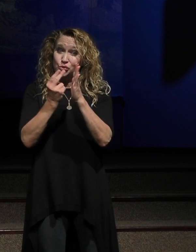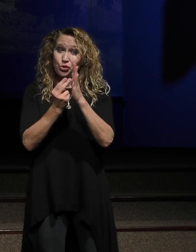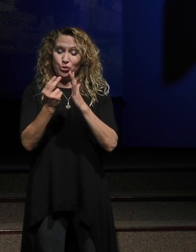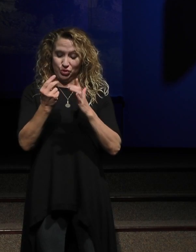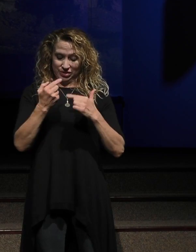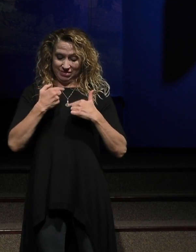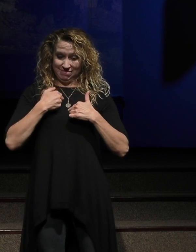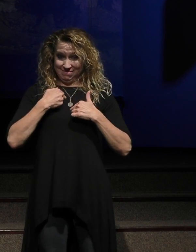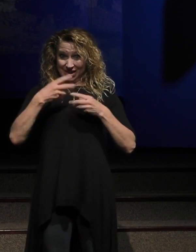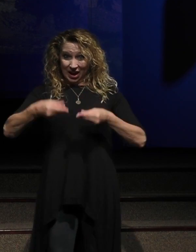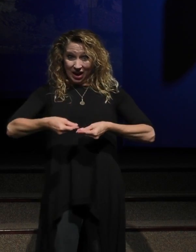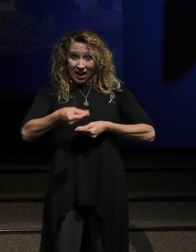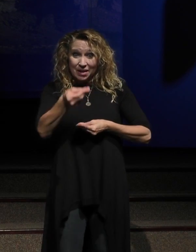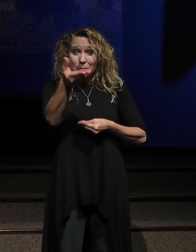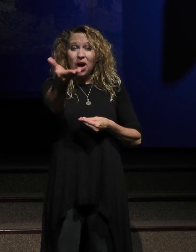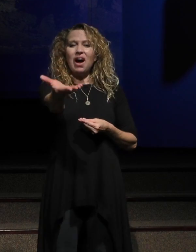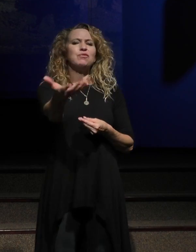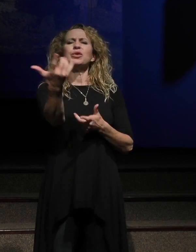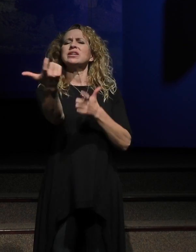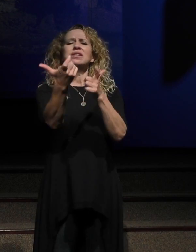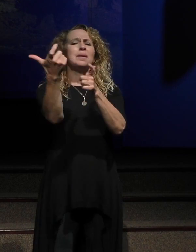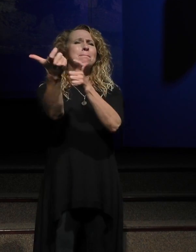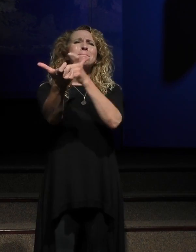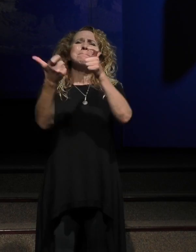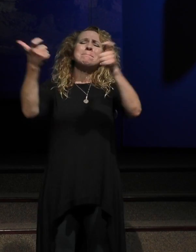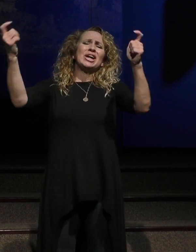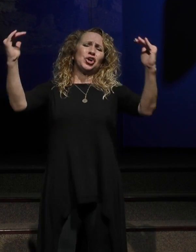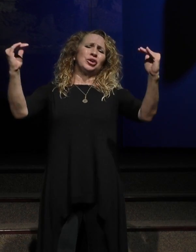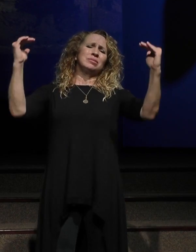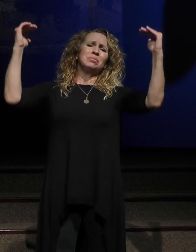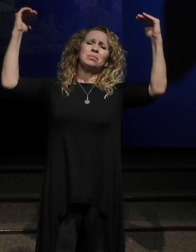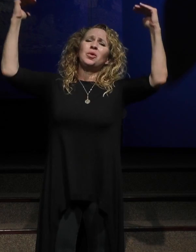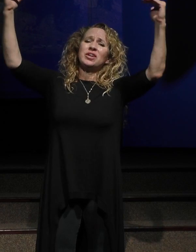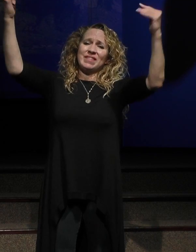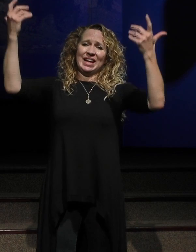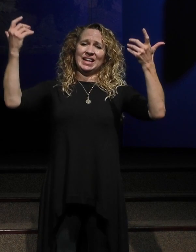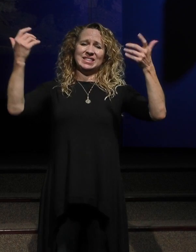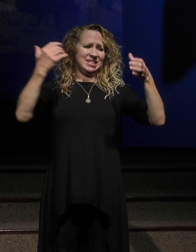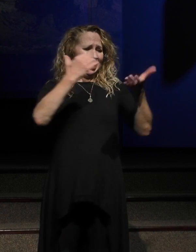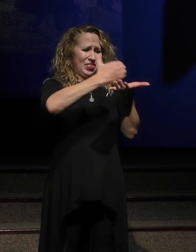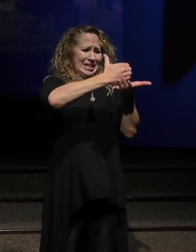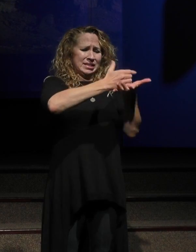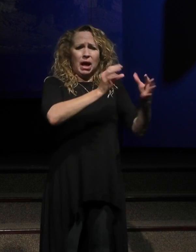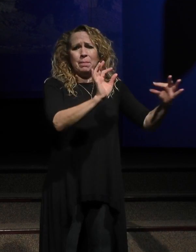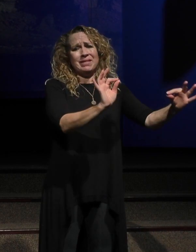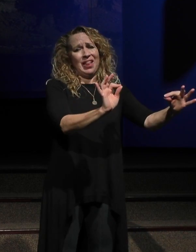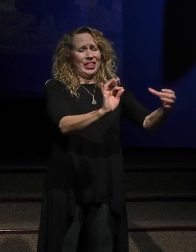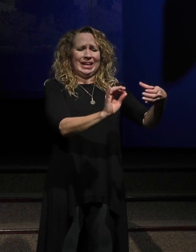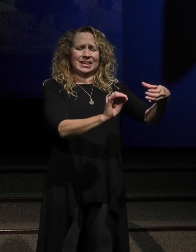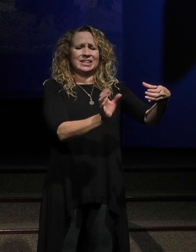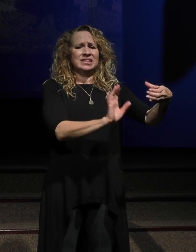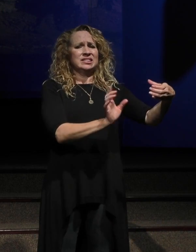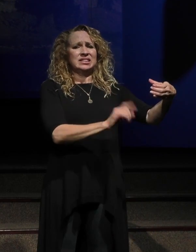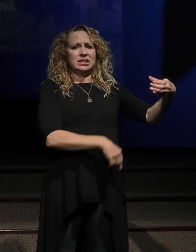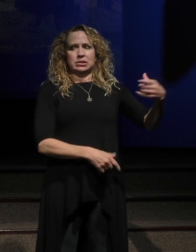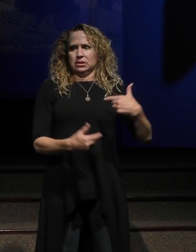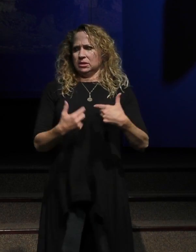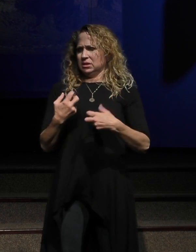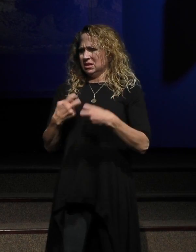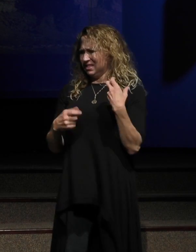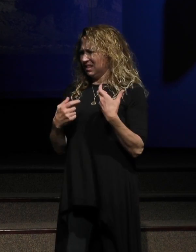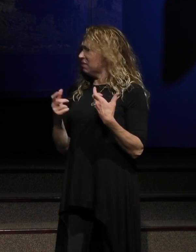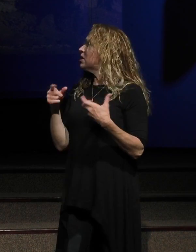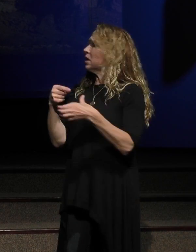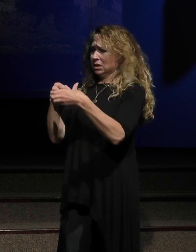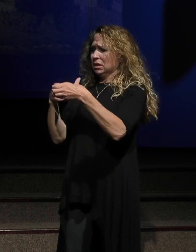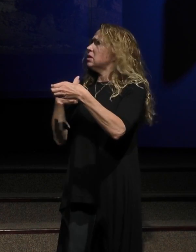offer you something that's so much bigger. And that's hard for us to understand because what's in that cup, that desperate